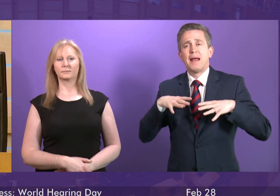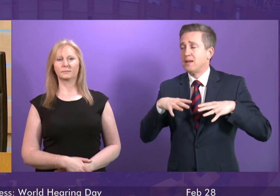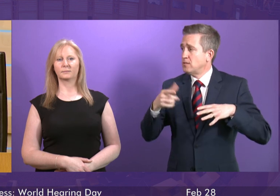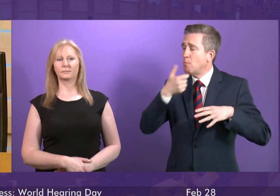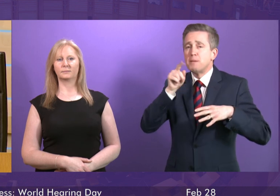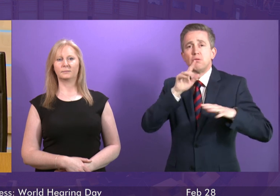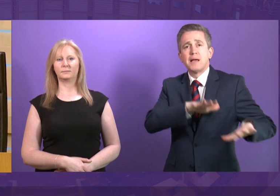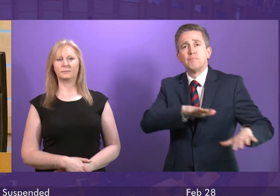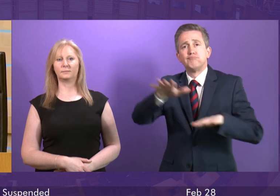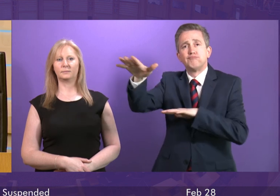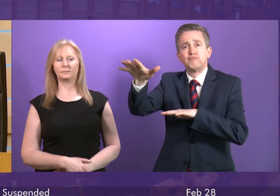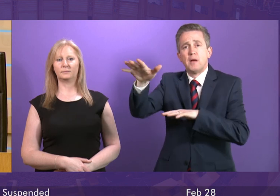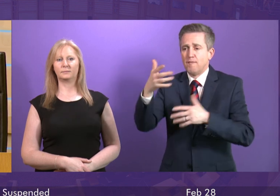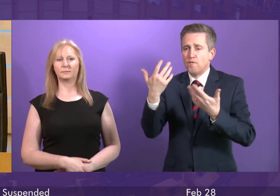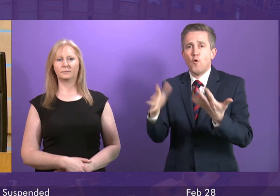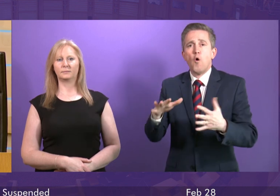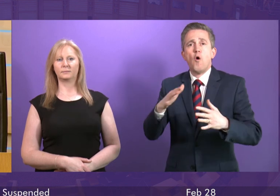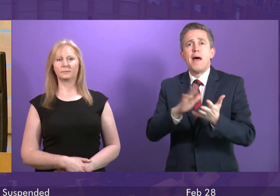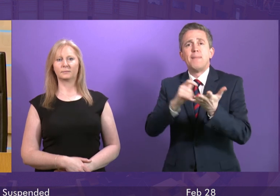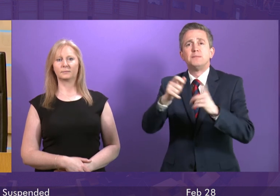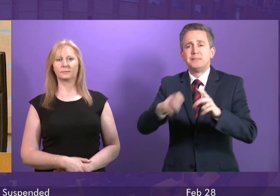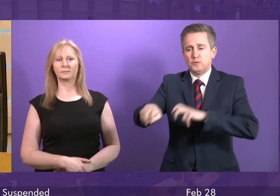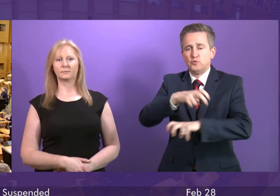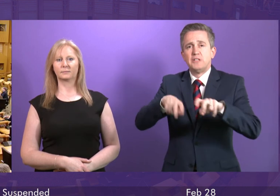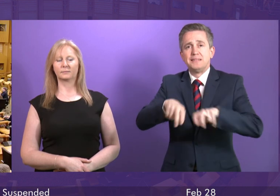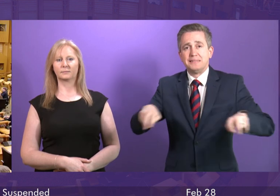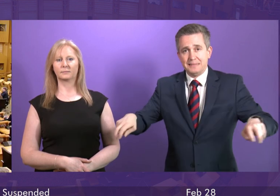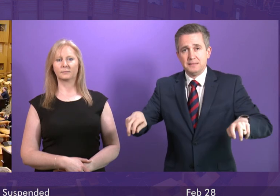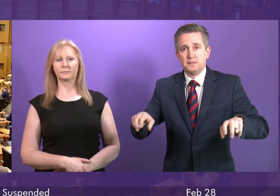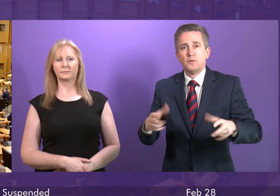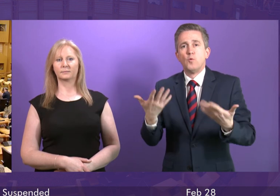allow members and ministers to change seats. A short suspension. Thank you. Thank